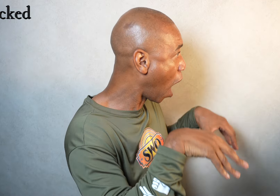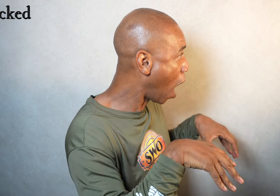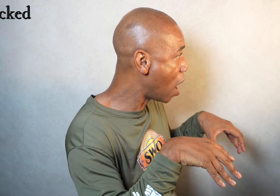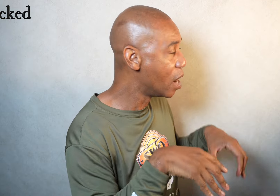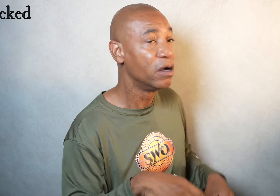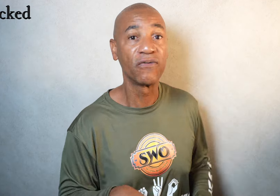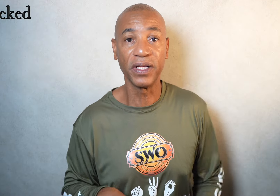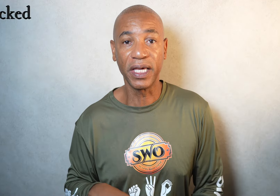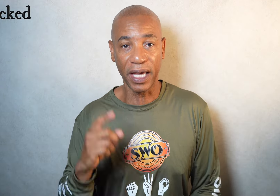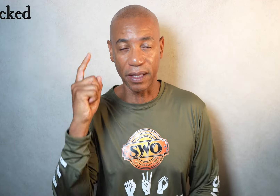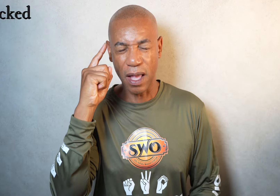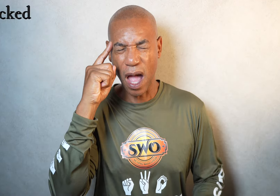Front again.